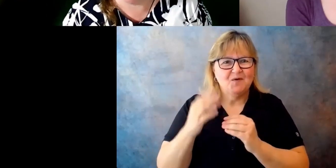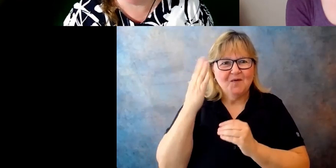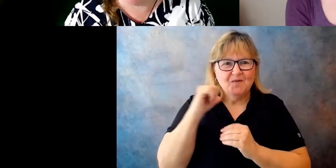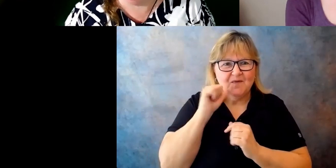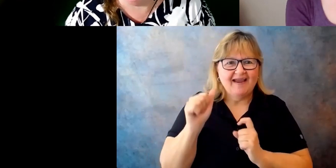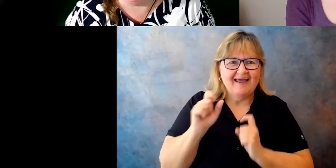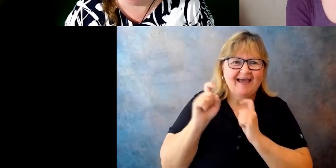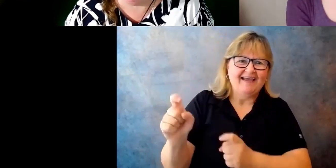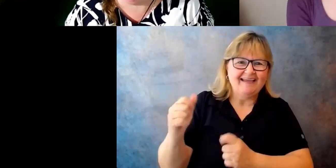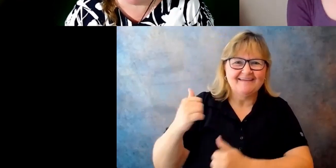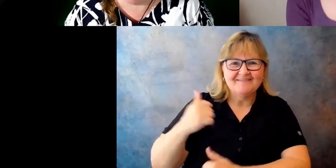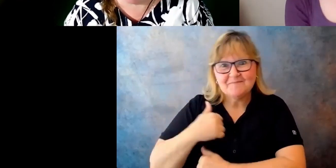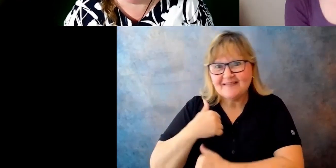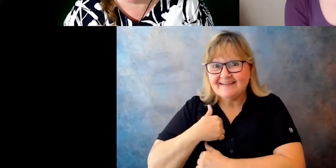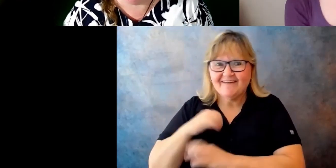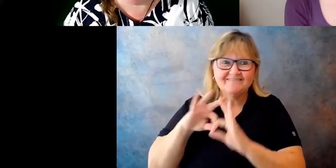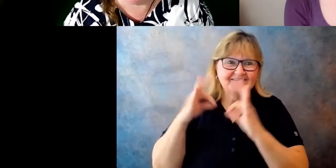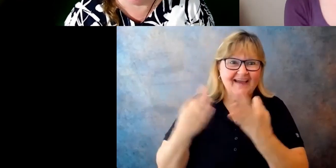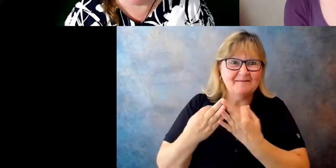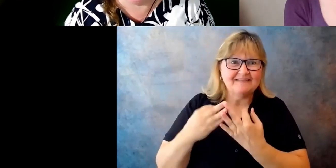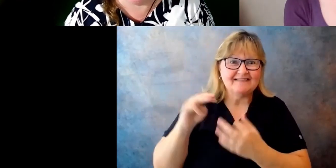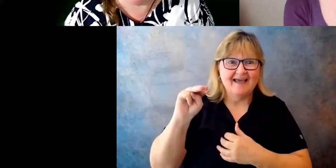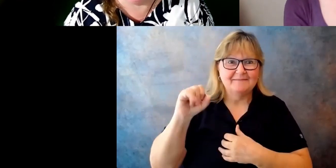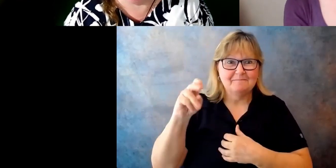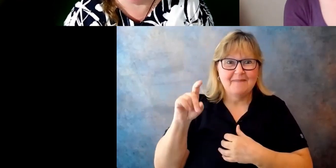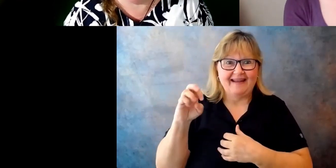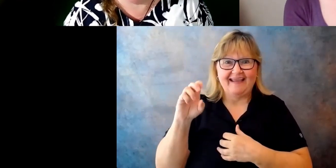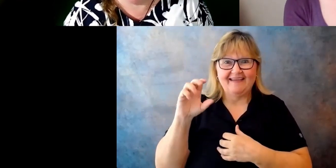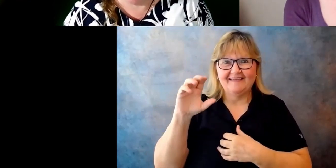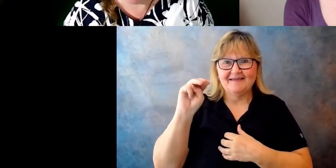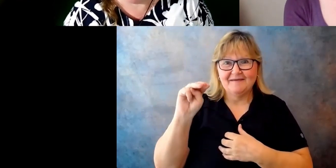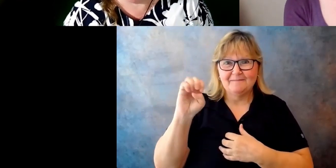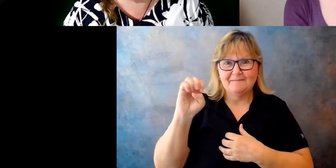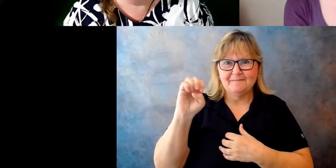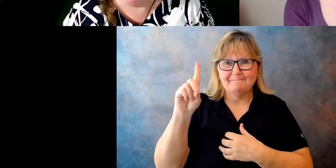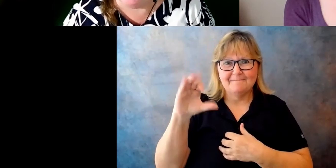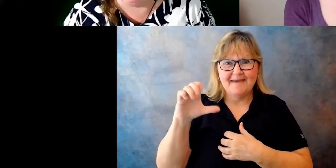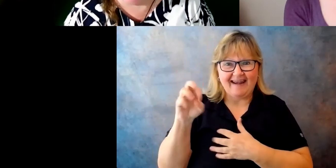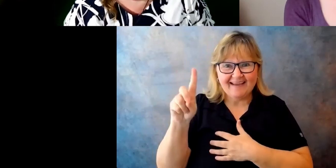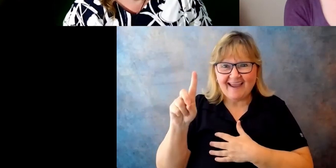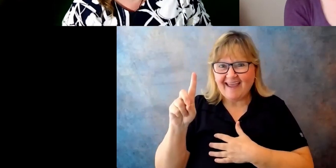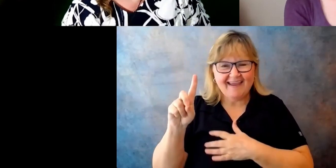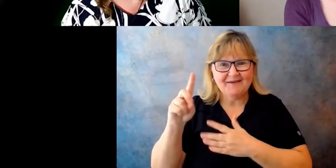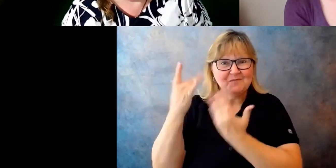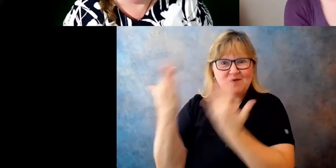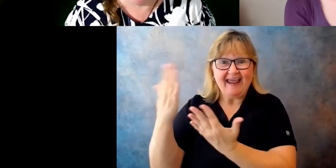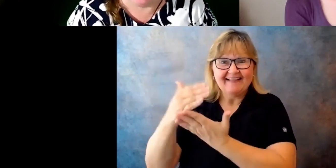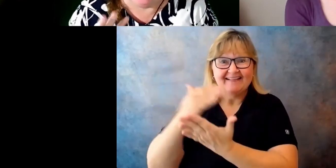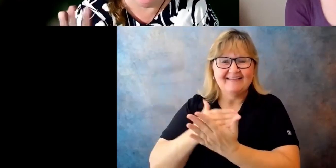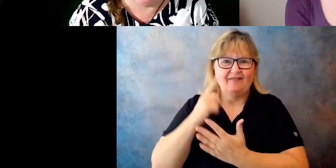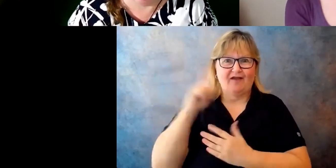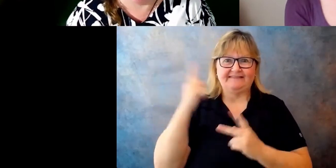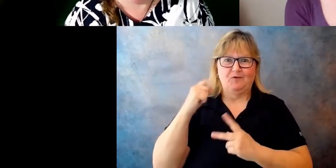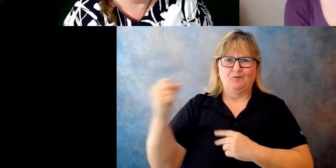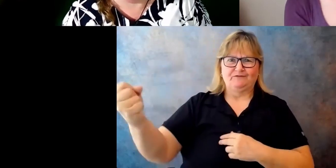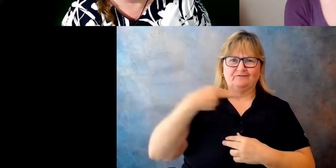priority on the Medicaid waiting list. And I thought somebody was going to take their shoe off and throw it at me. And so